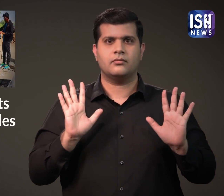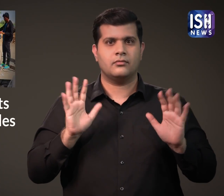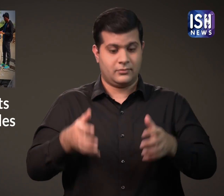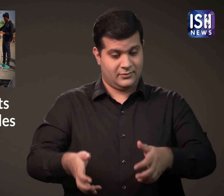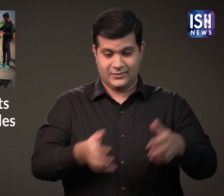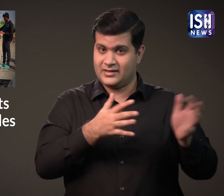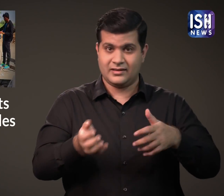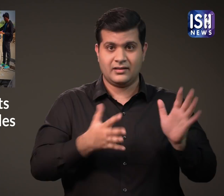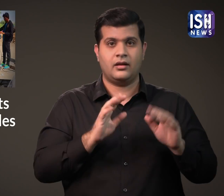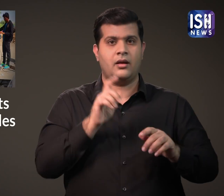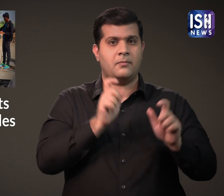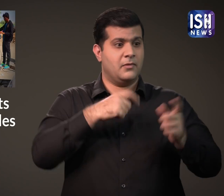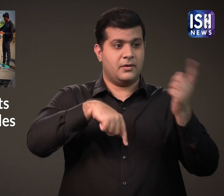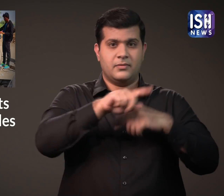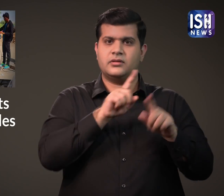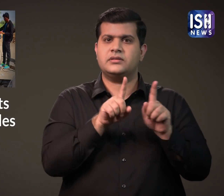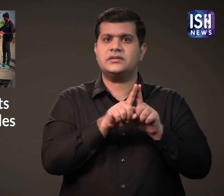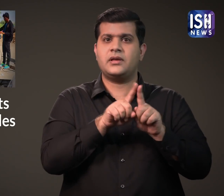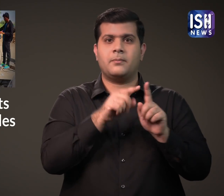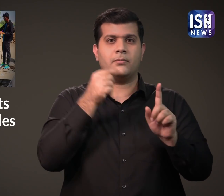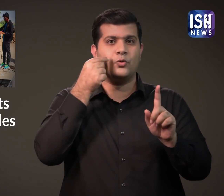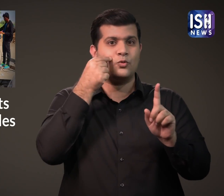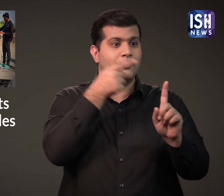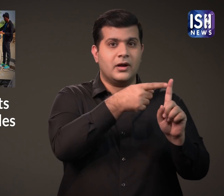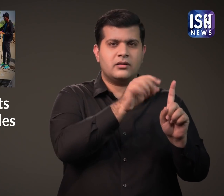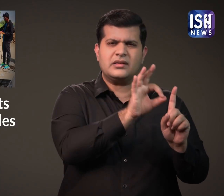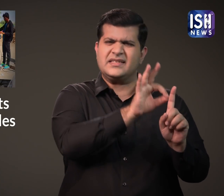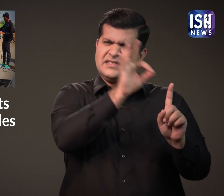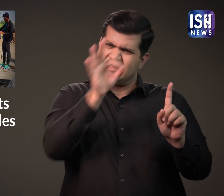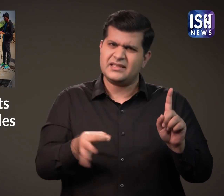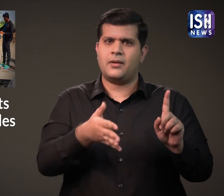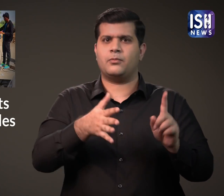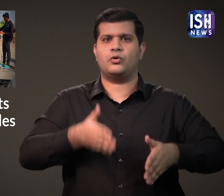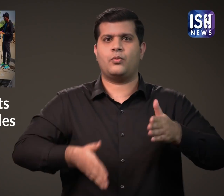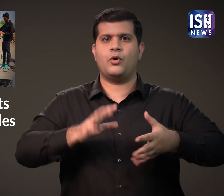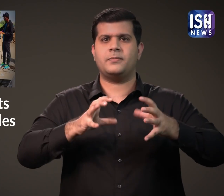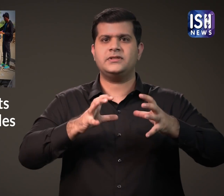The robot will go inside the manhole and works exactly like how a human does.